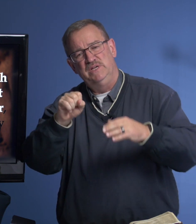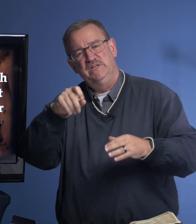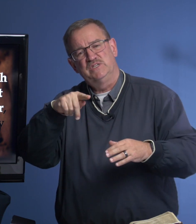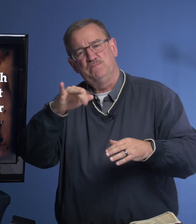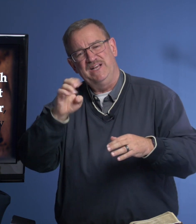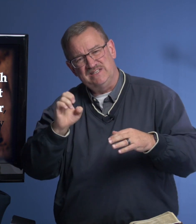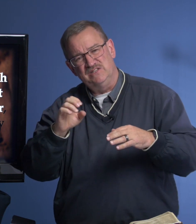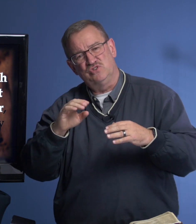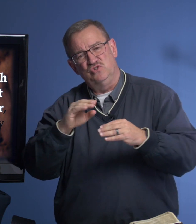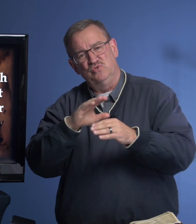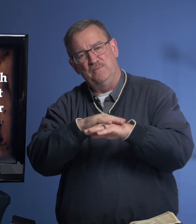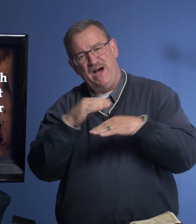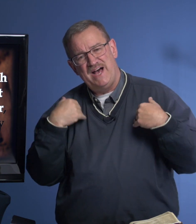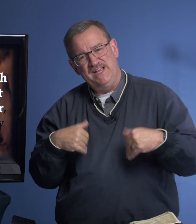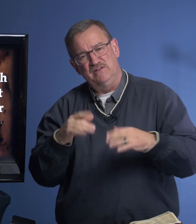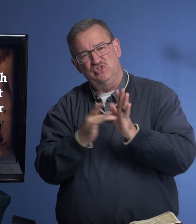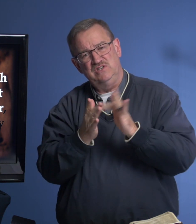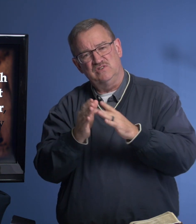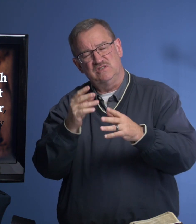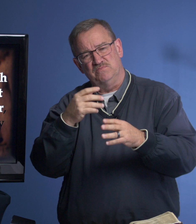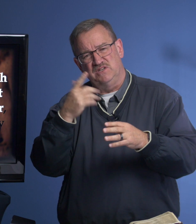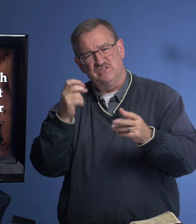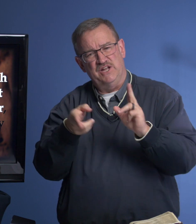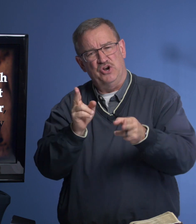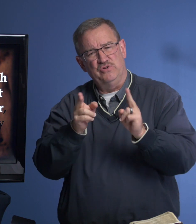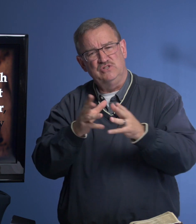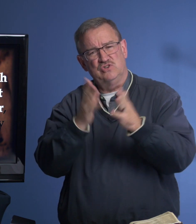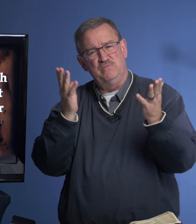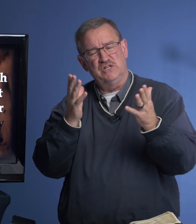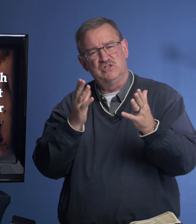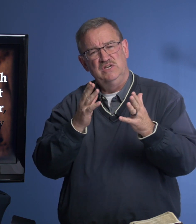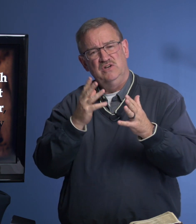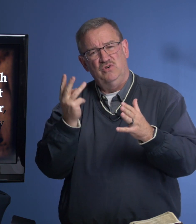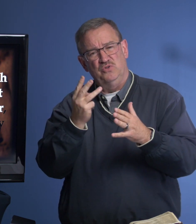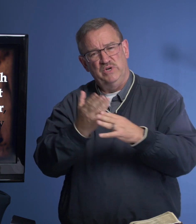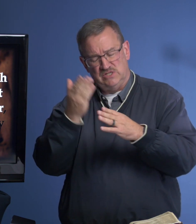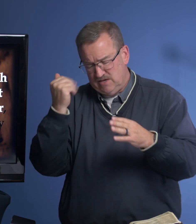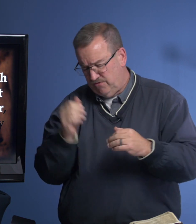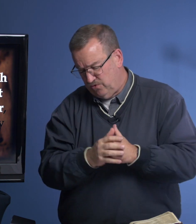spices to the body of Jesus because they had hurried so much on the Wednesday before.